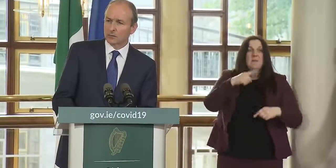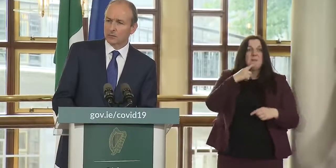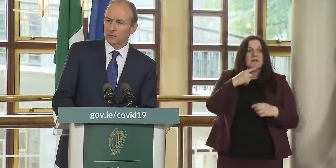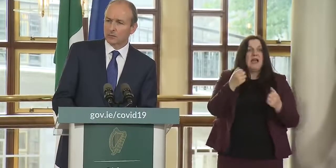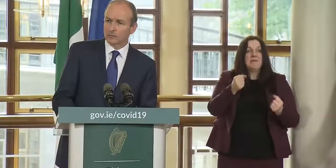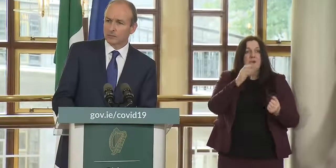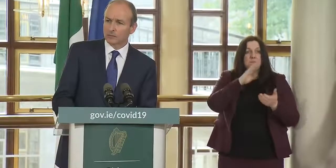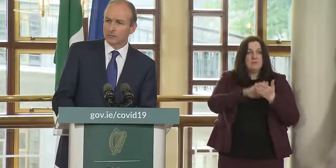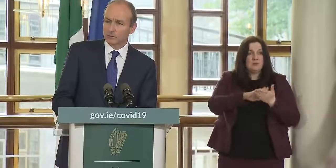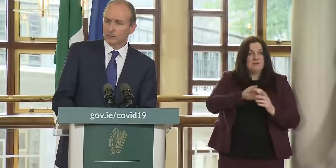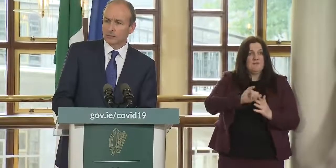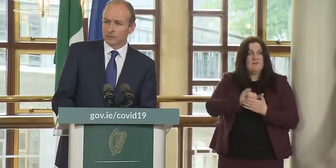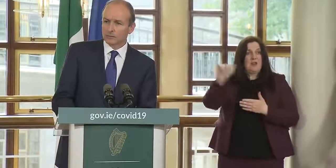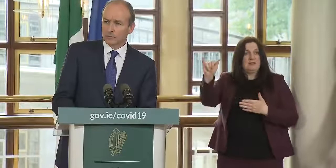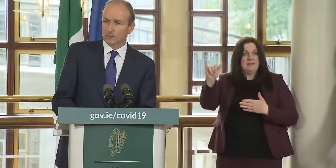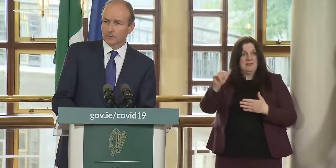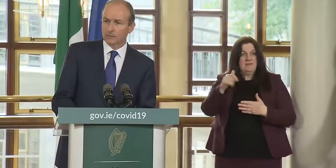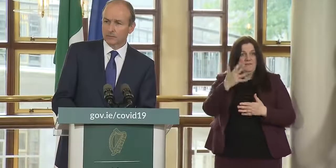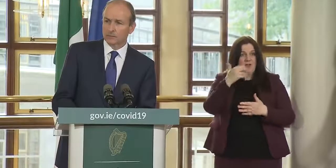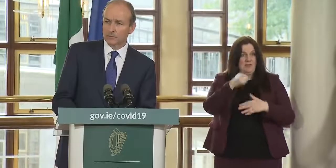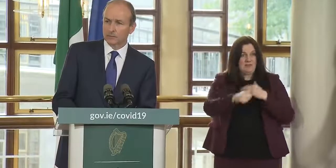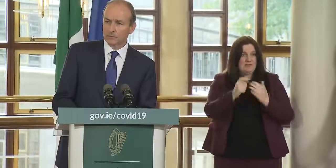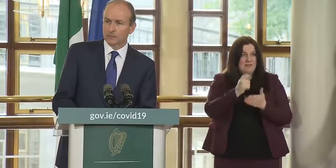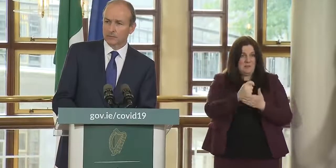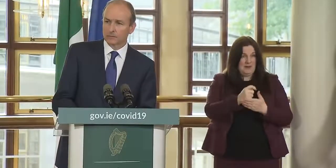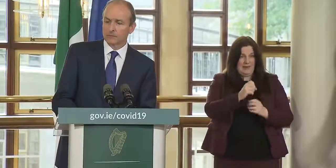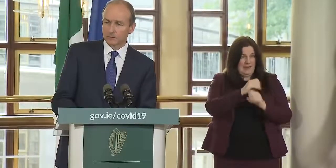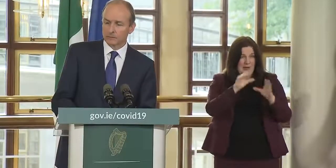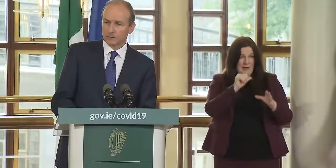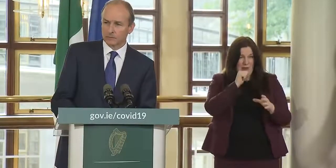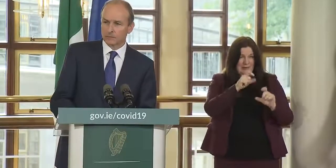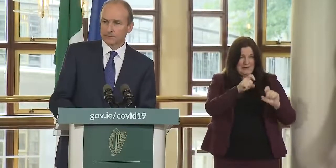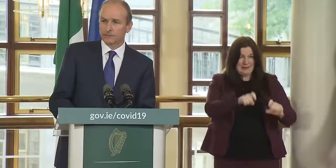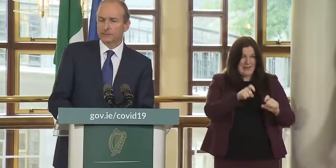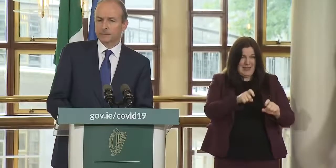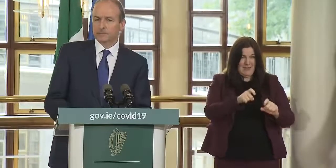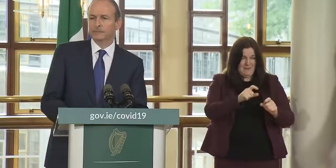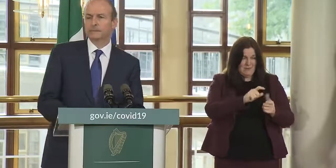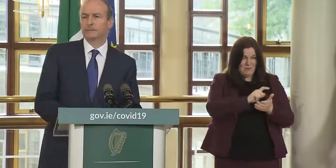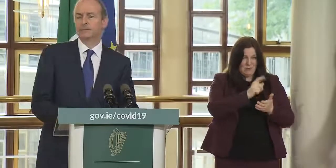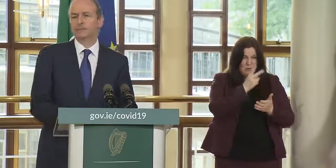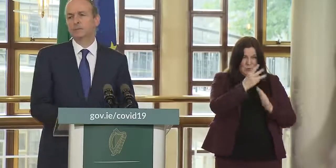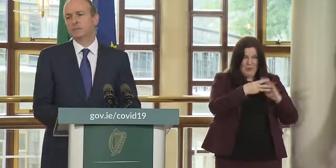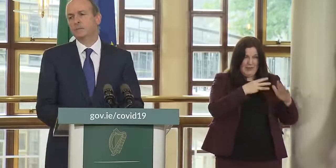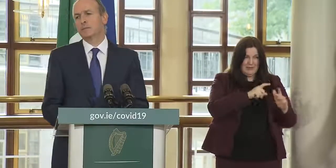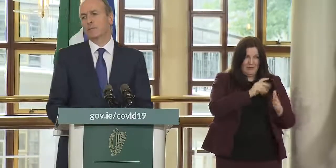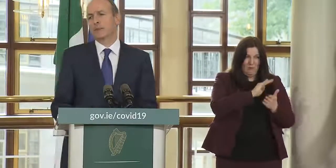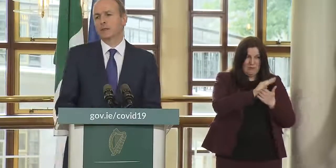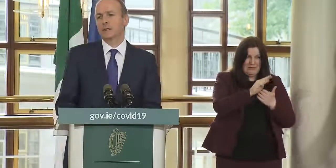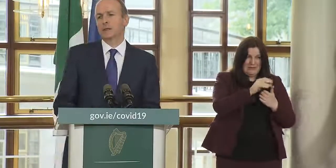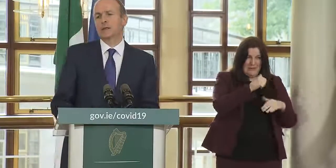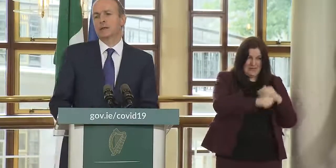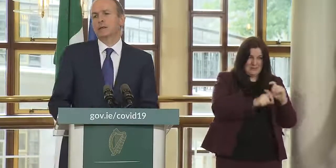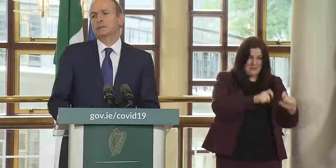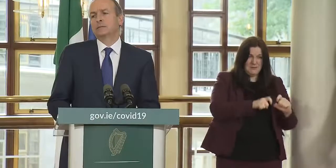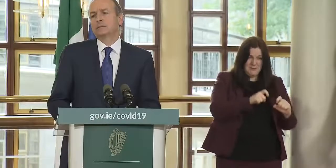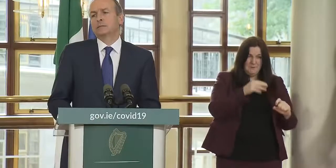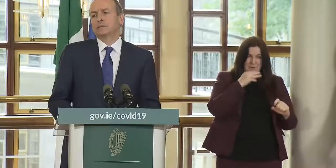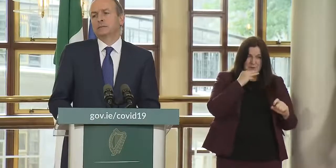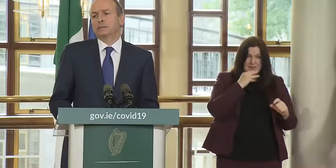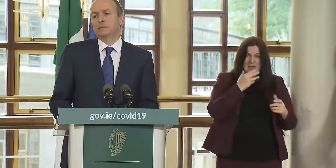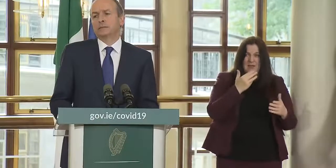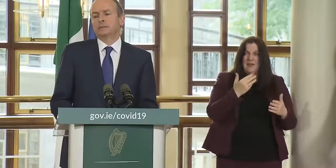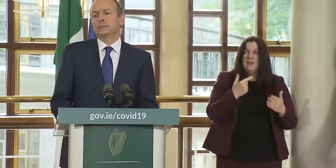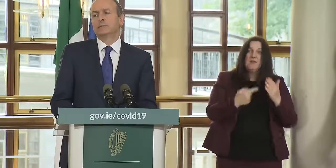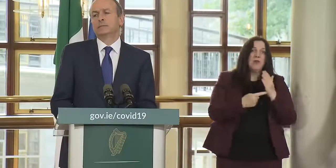flight in five days time i'm clearly not going to isolate for two weeks and so do you think the measures that you have in place at the moment are going to stop you know thousands of